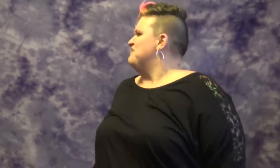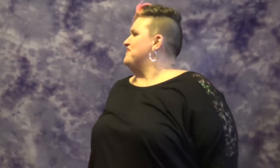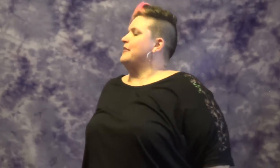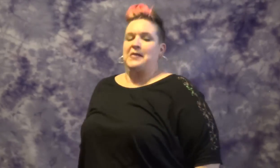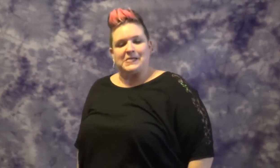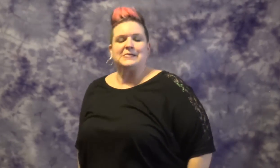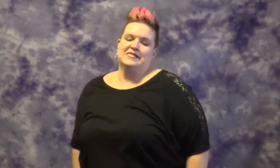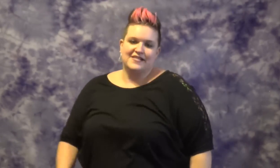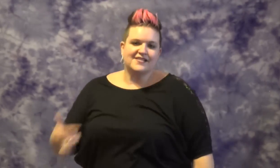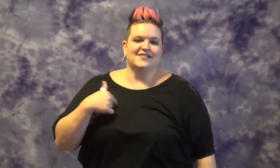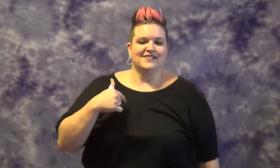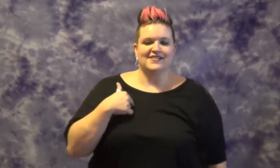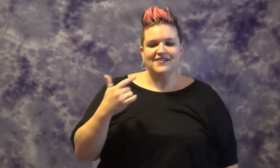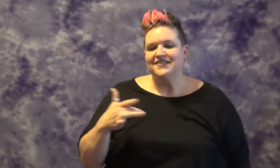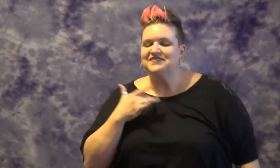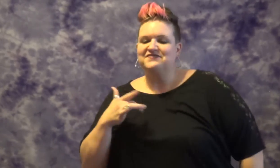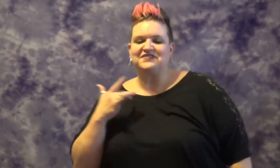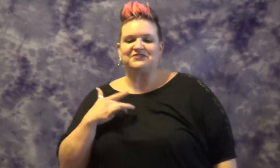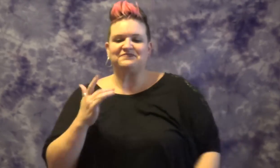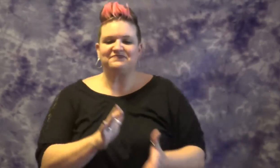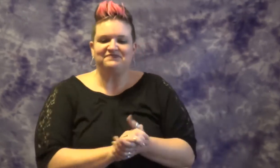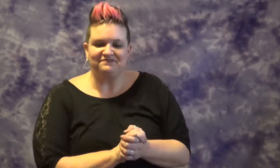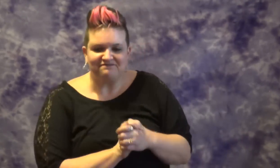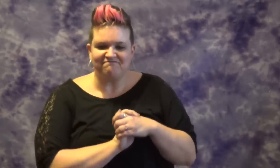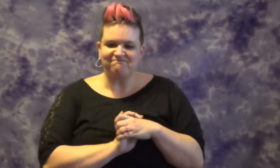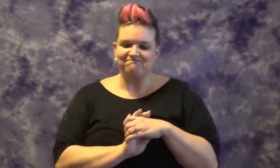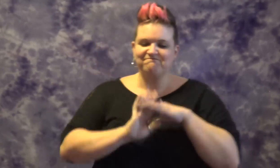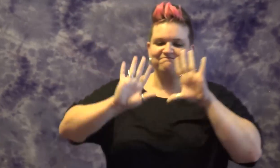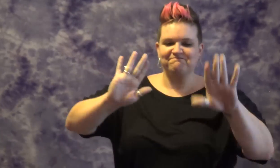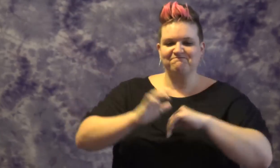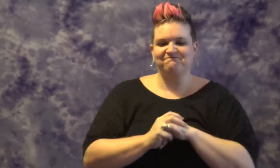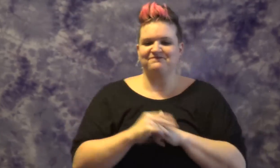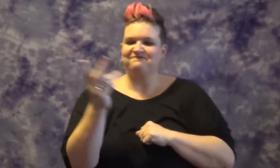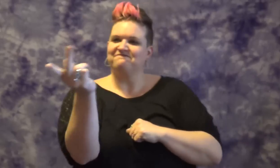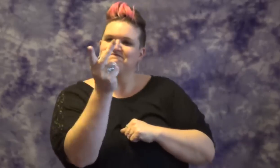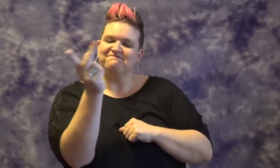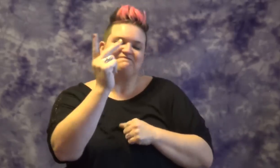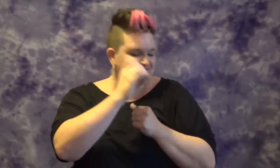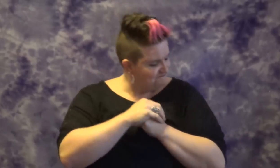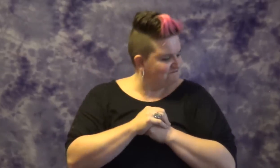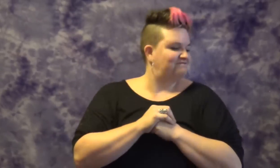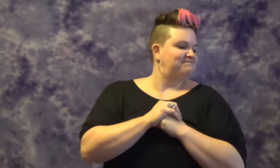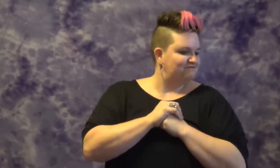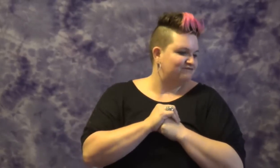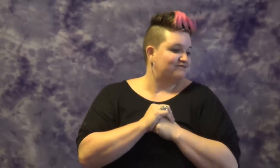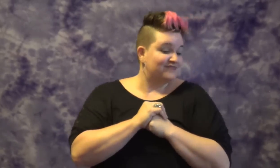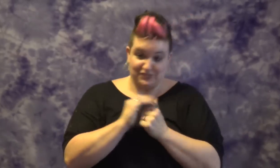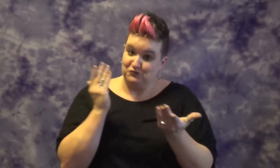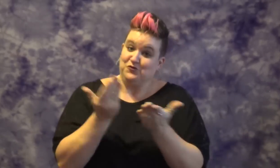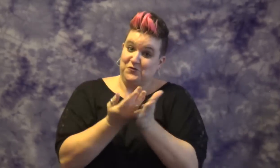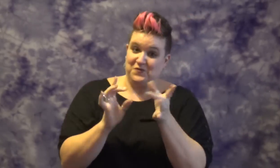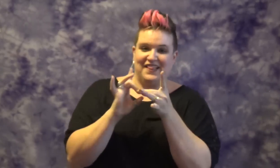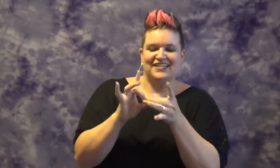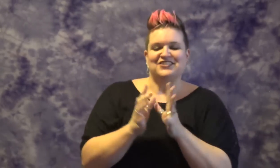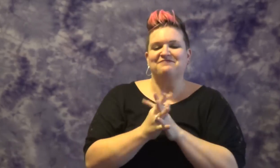happy for you. I wish nothing but